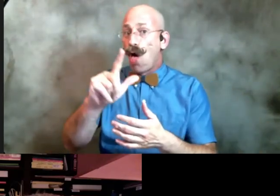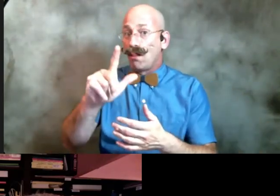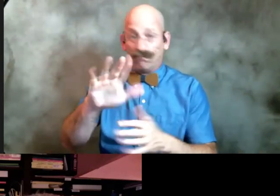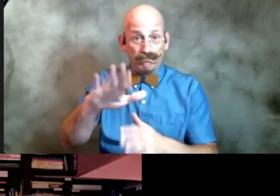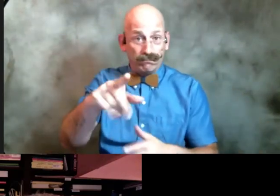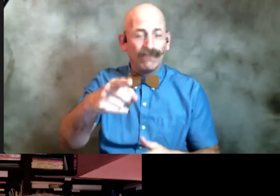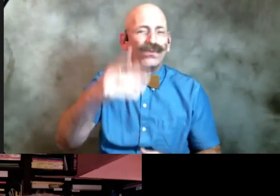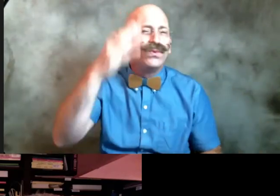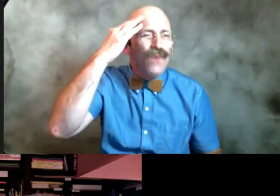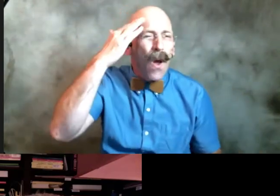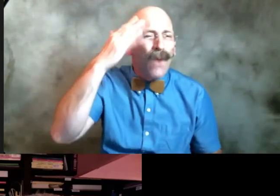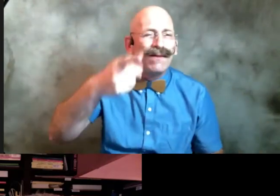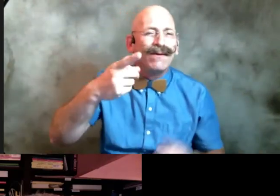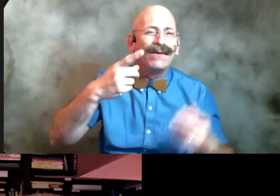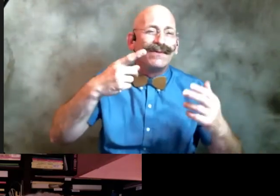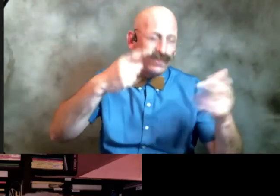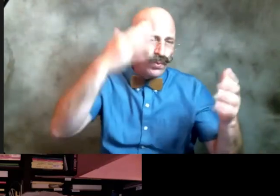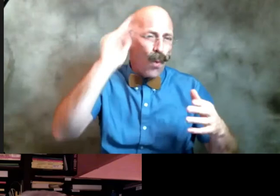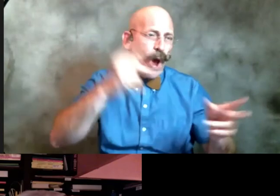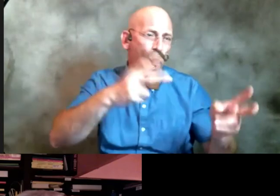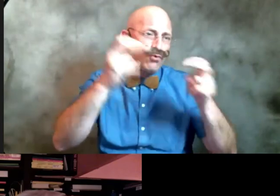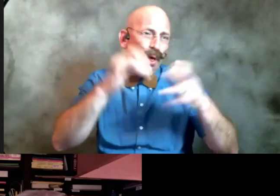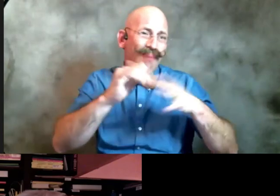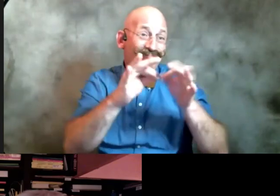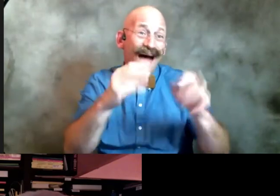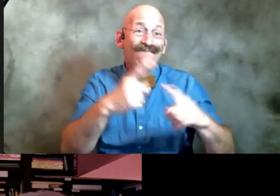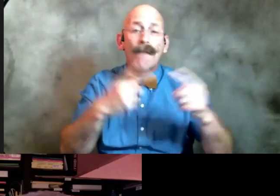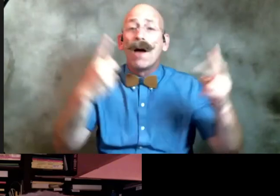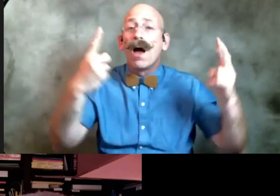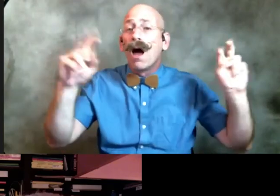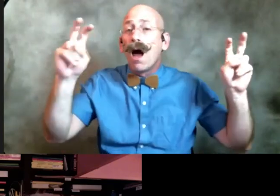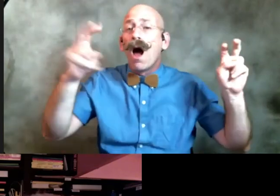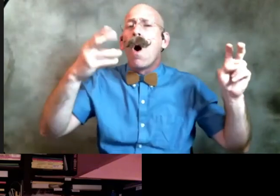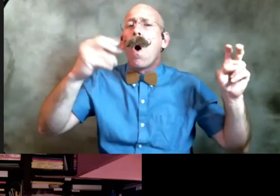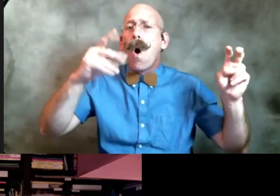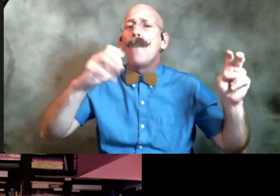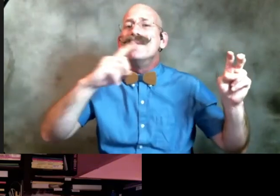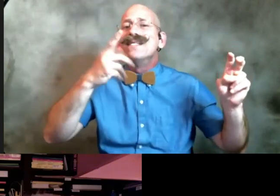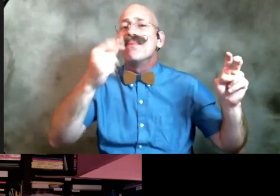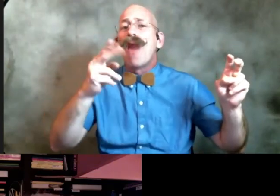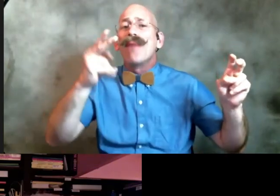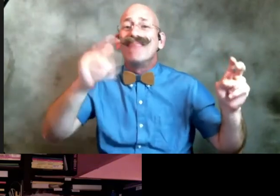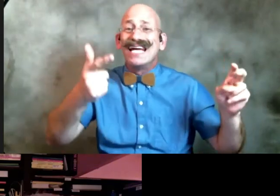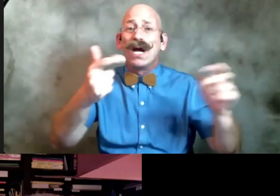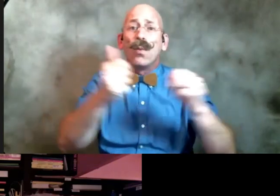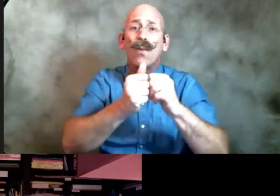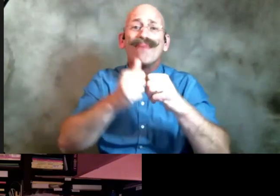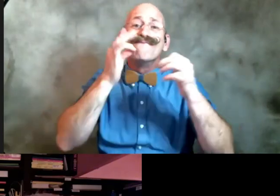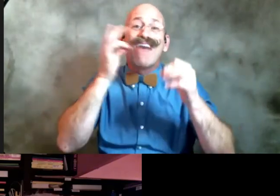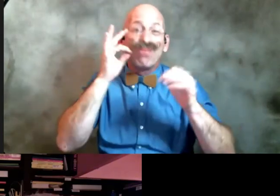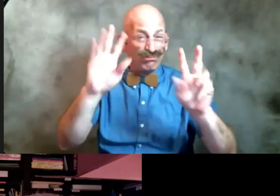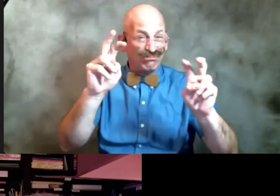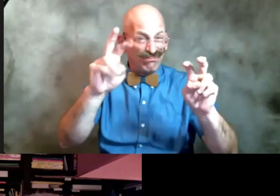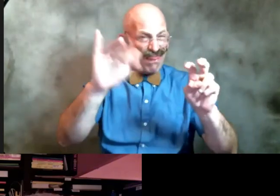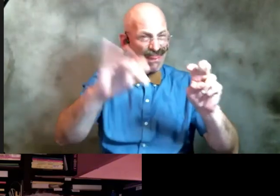is the thing with feathers right and the that ends with and never never stops at all